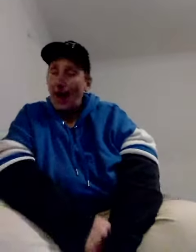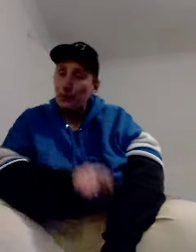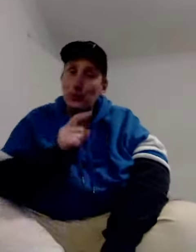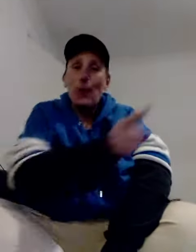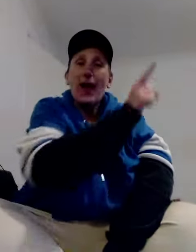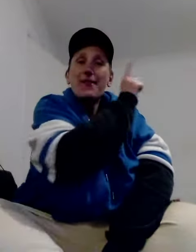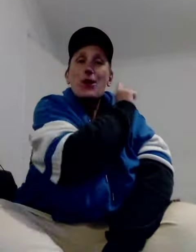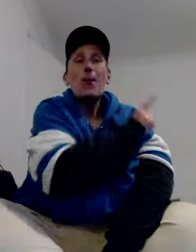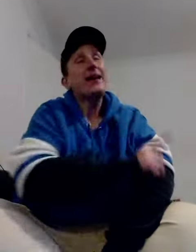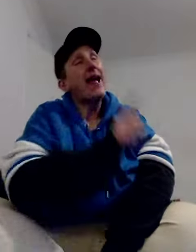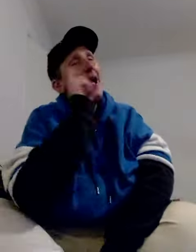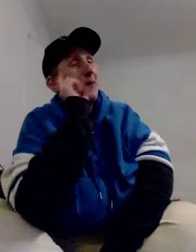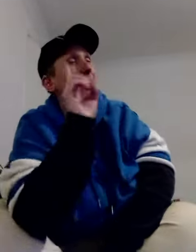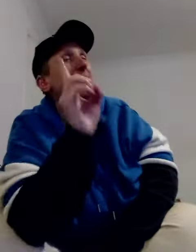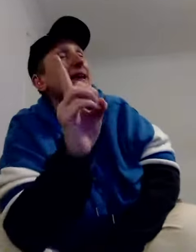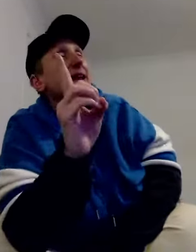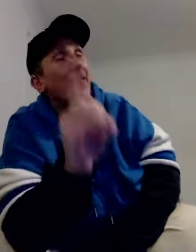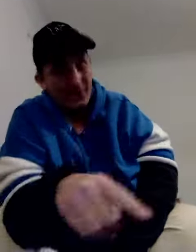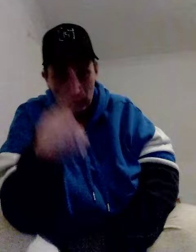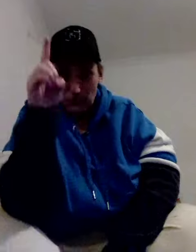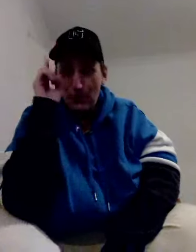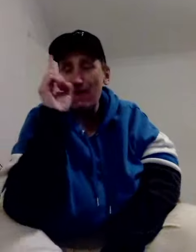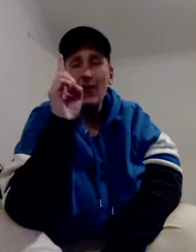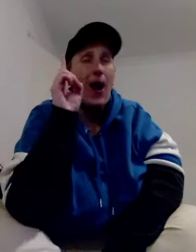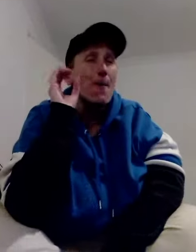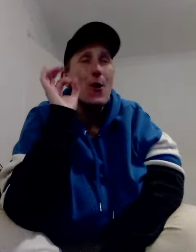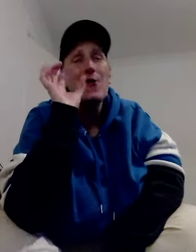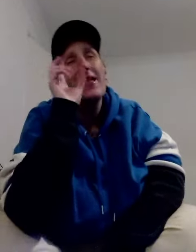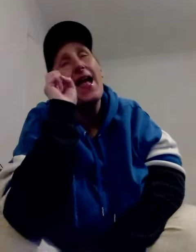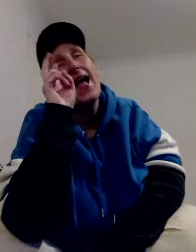I'm sure they don't care about me for 24 hours per day.